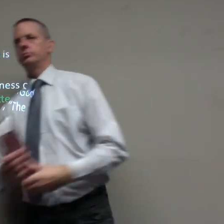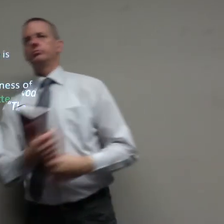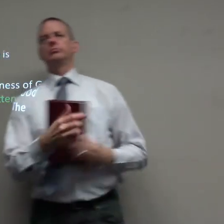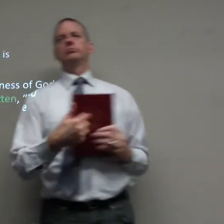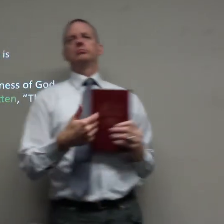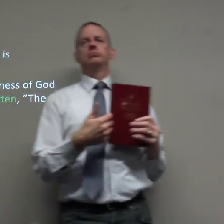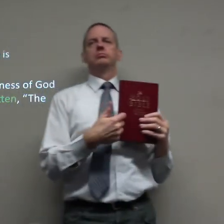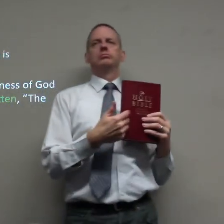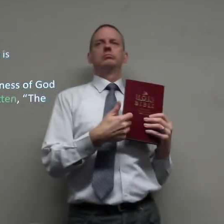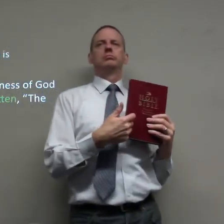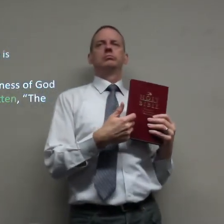the bible